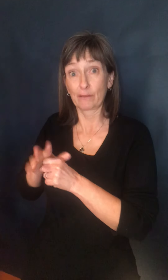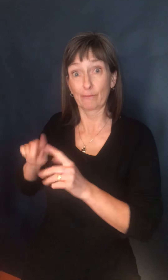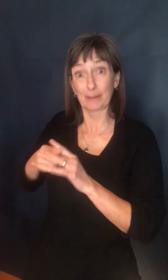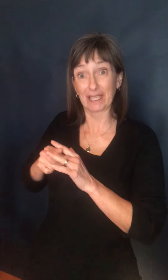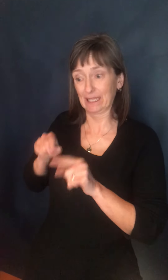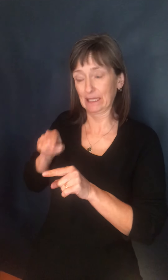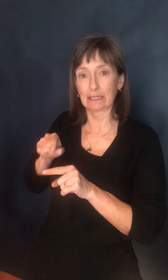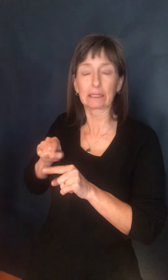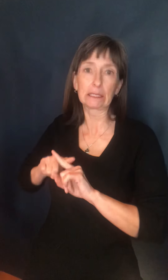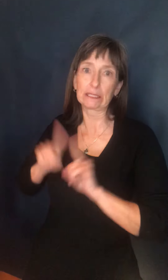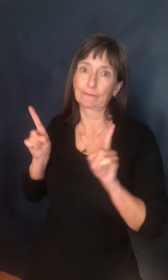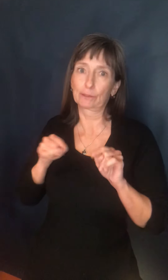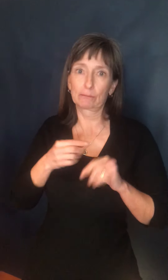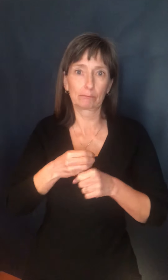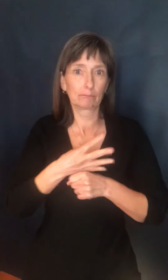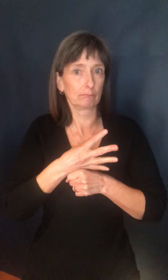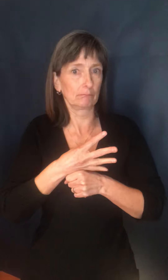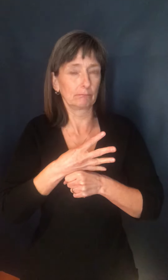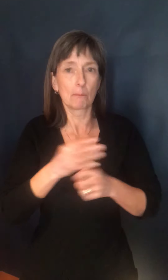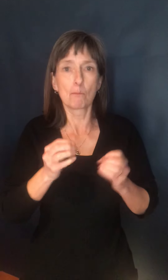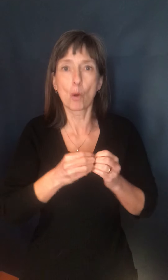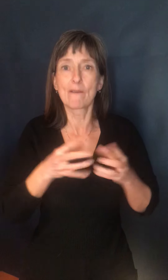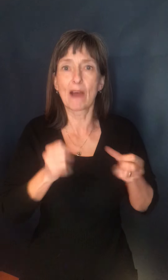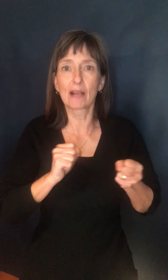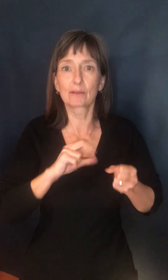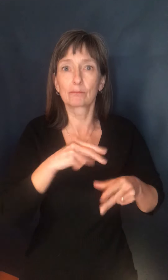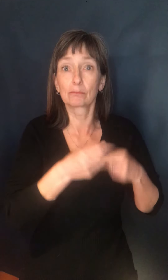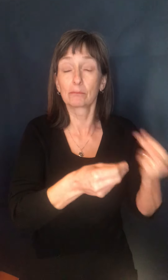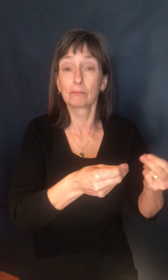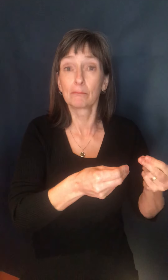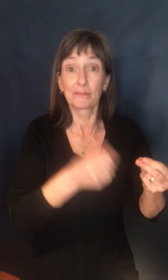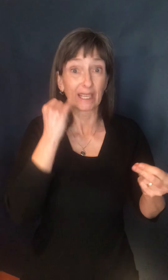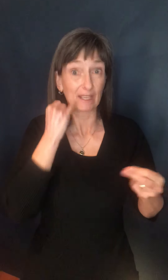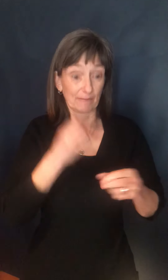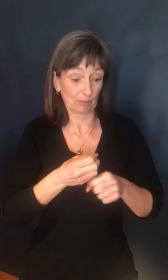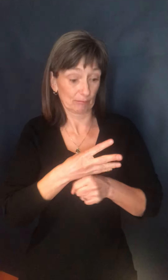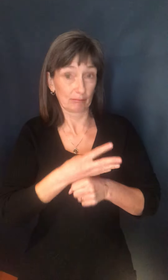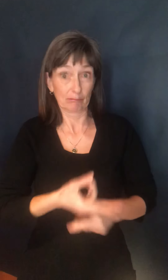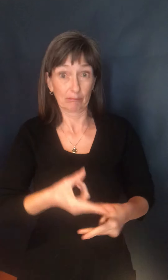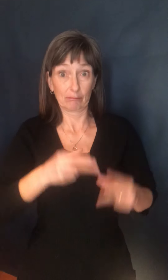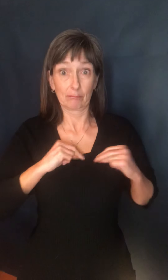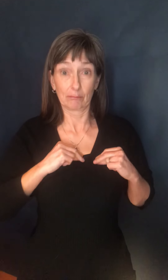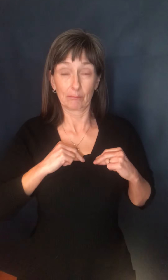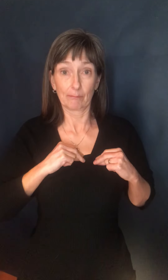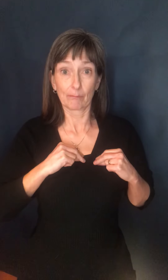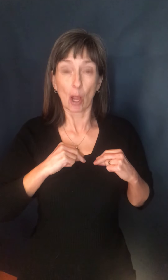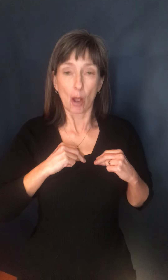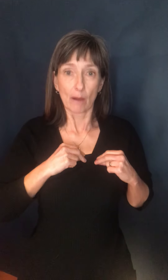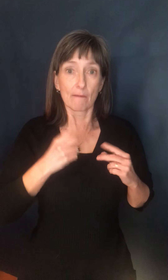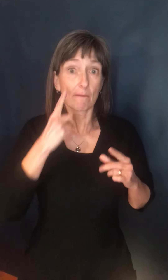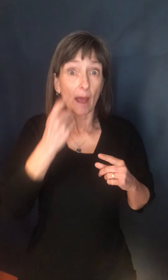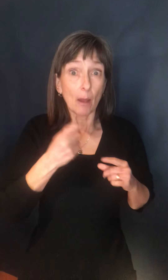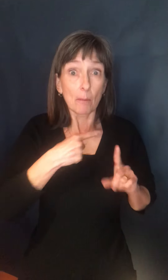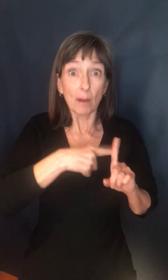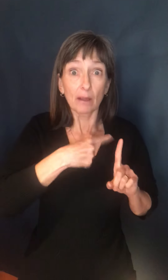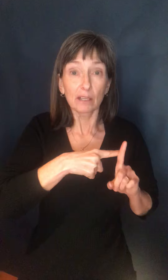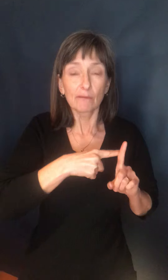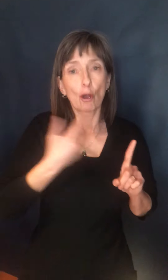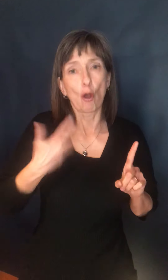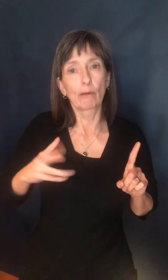many cases, by the time someone tests positive, the virus has already spread to their contacts and onwards. So because